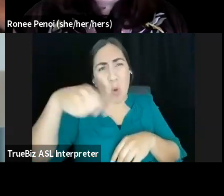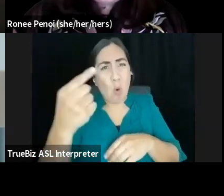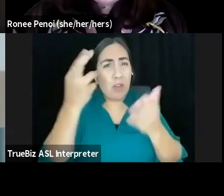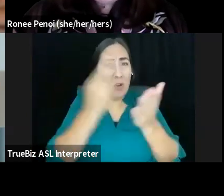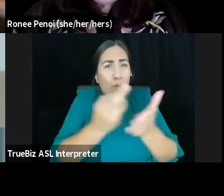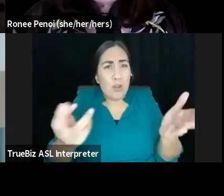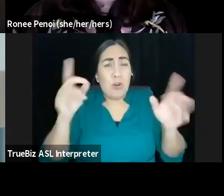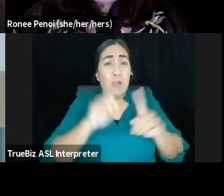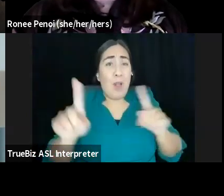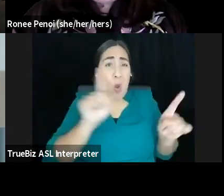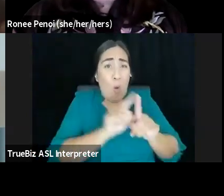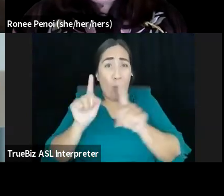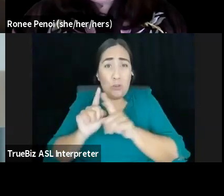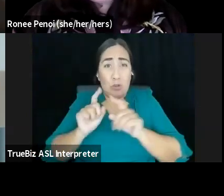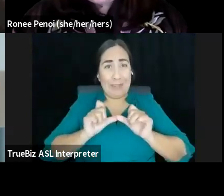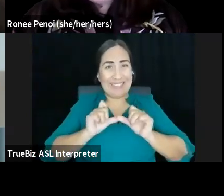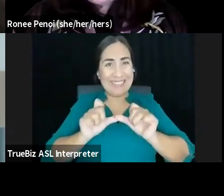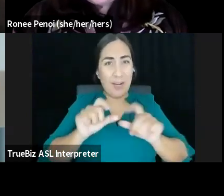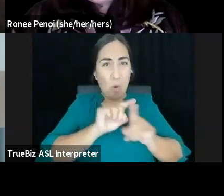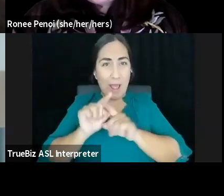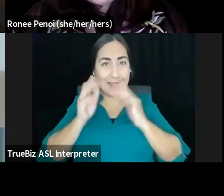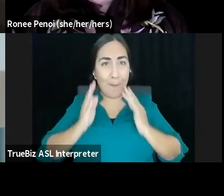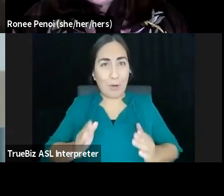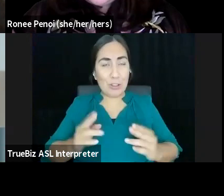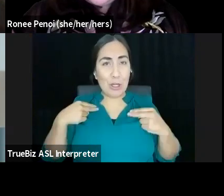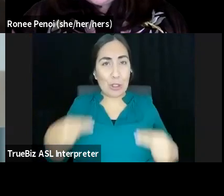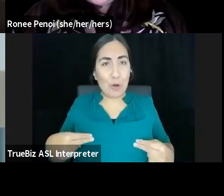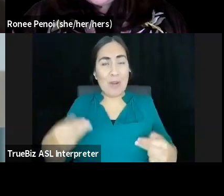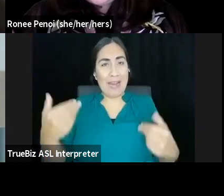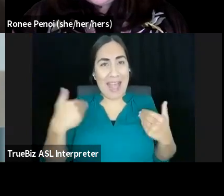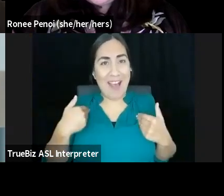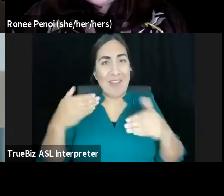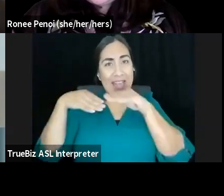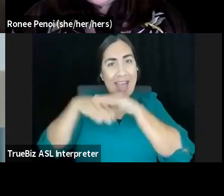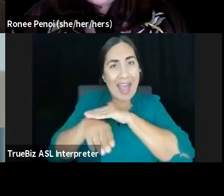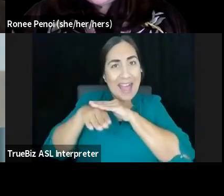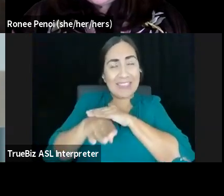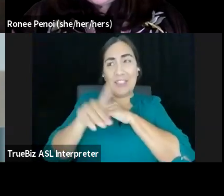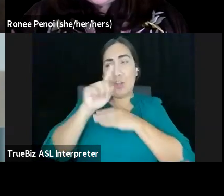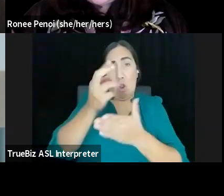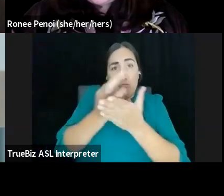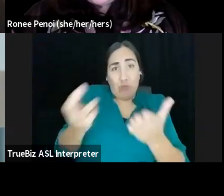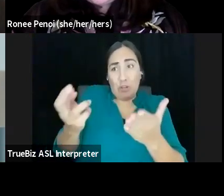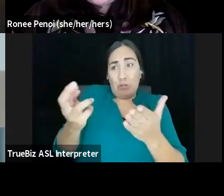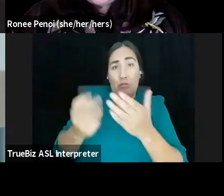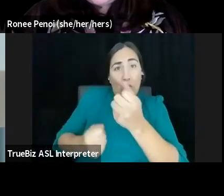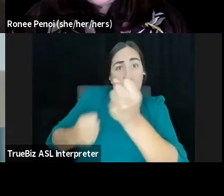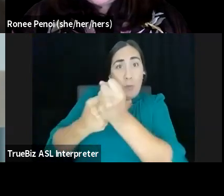sustainable as a person, as a human, having those access to resources, to support, to funding, to bandwidth,